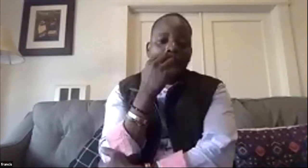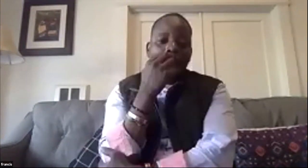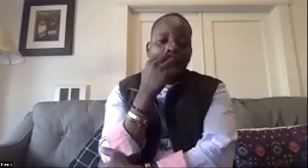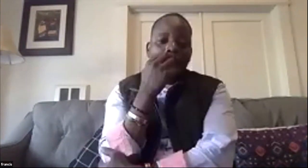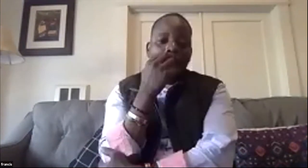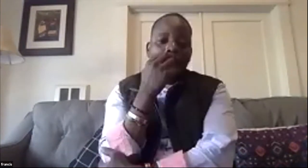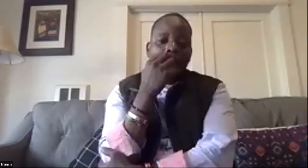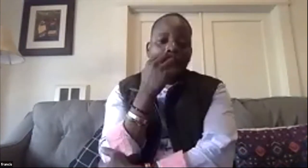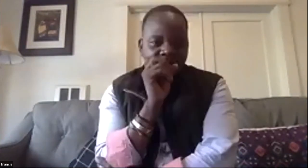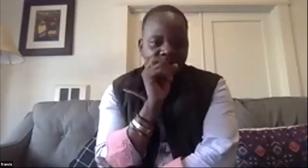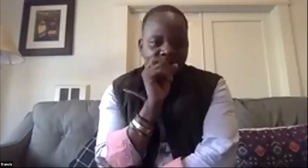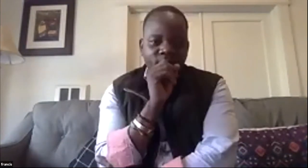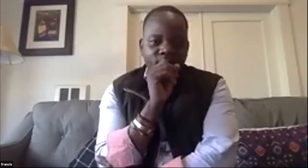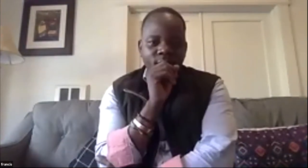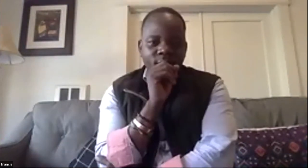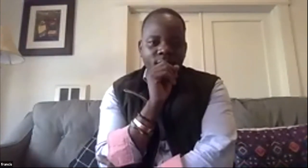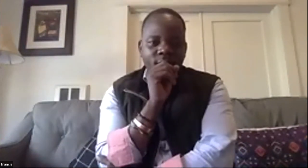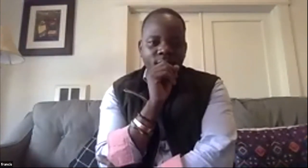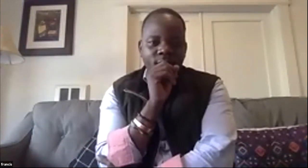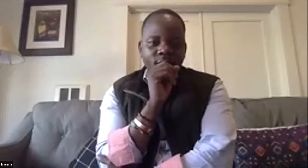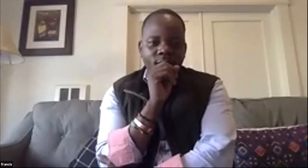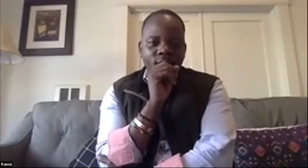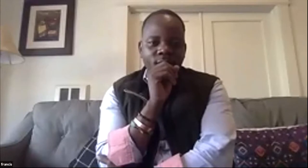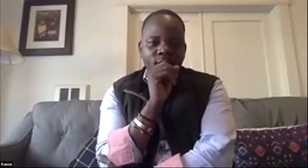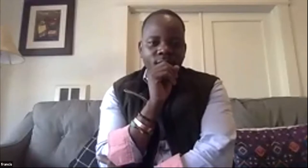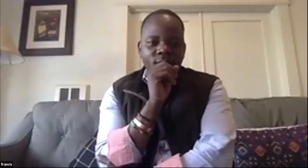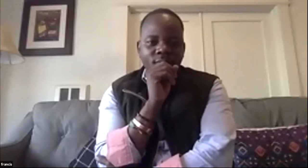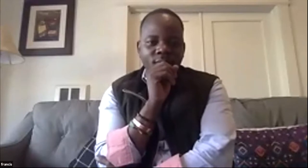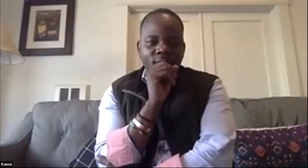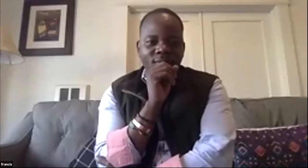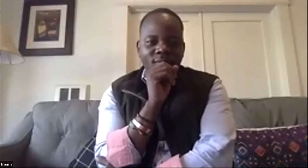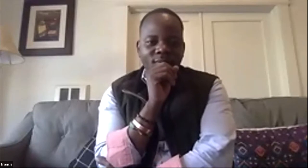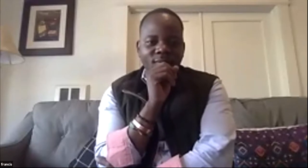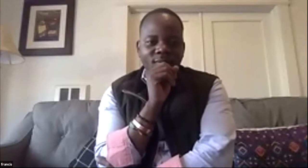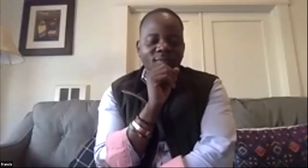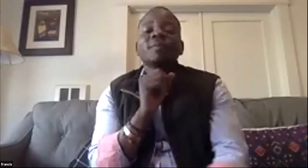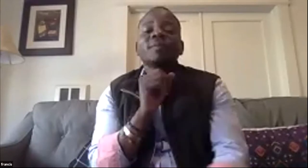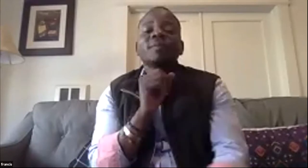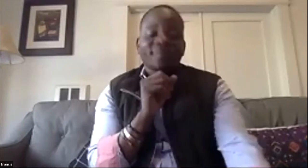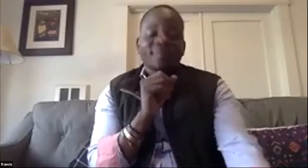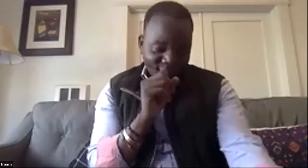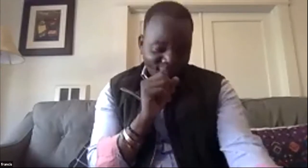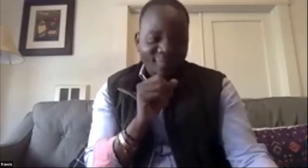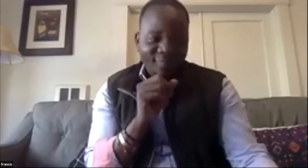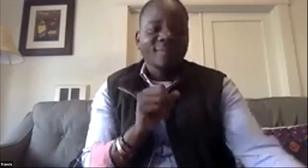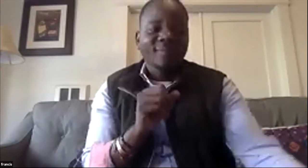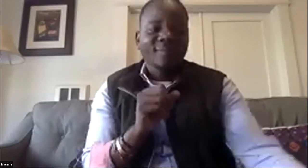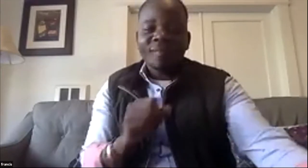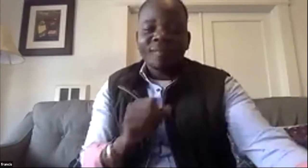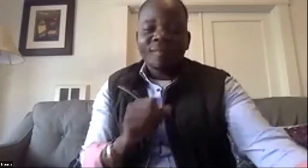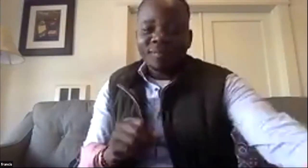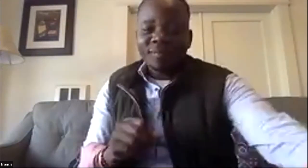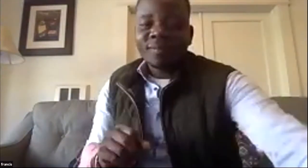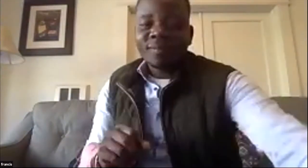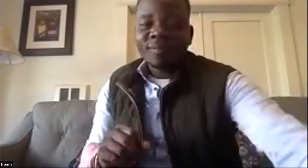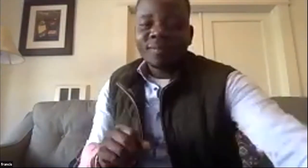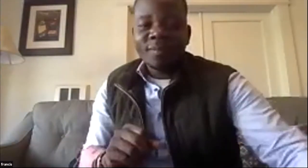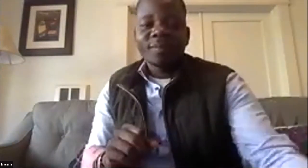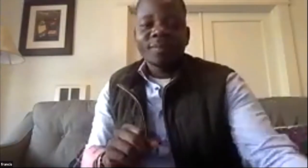the best possible health in in a preventive sense so you won't have to go to hospital for chronic diseases